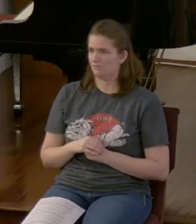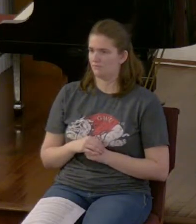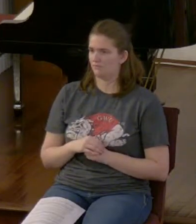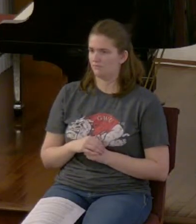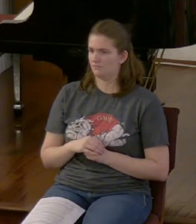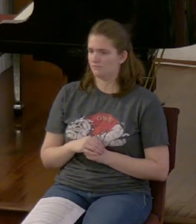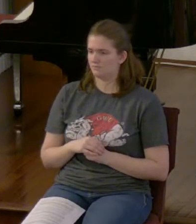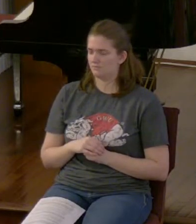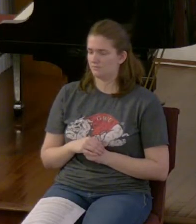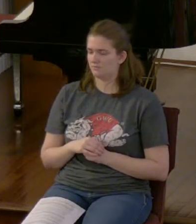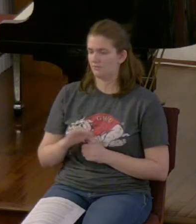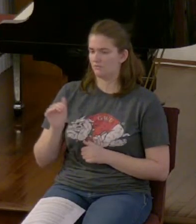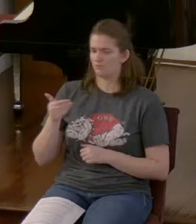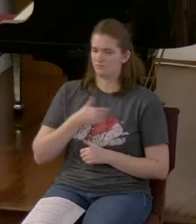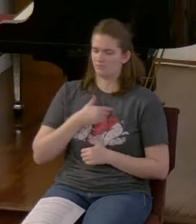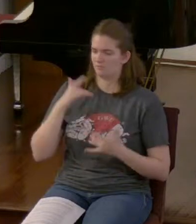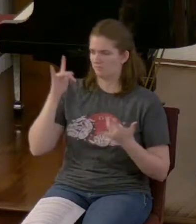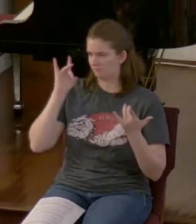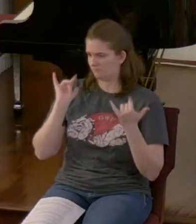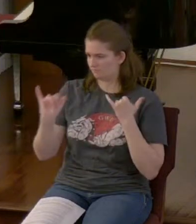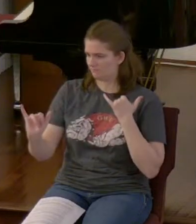The soul goes on forever